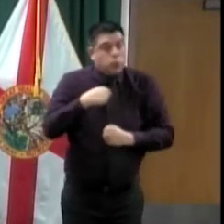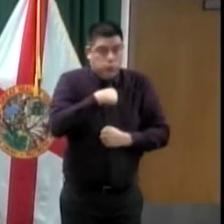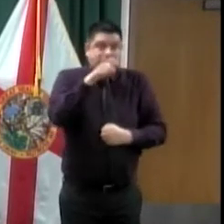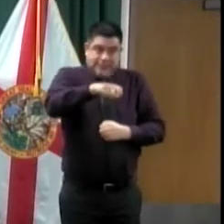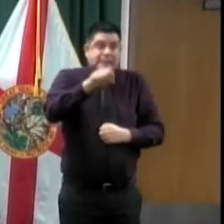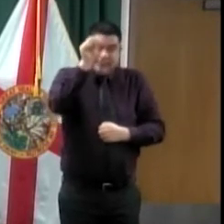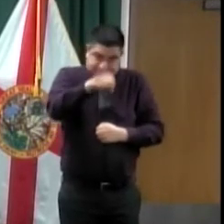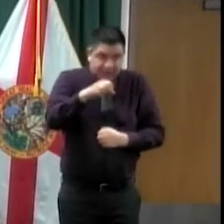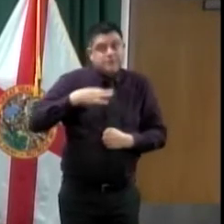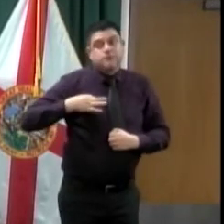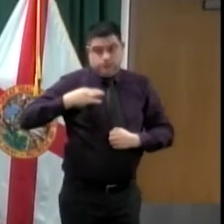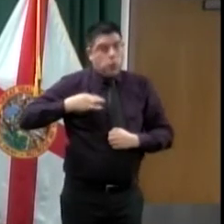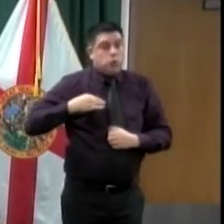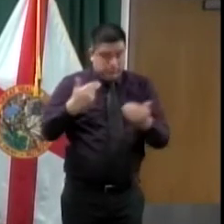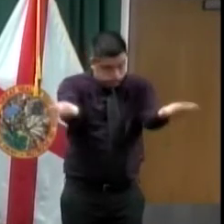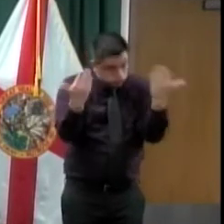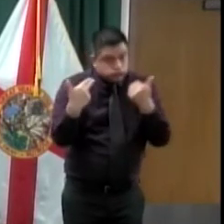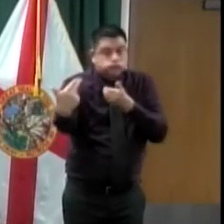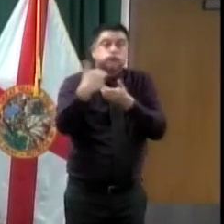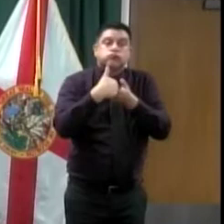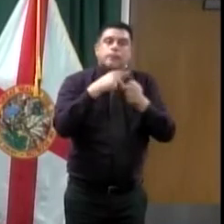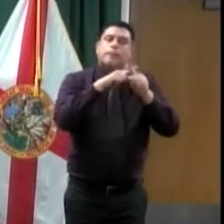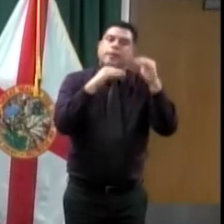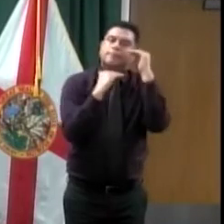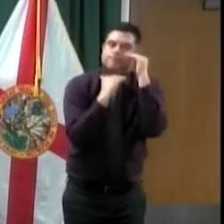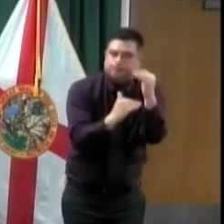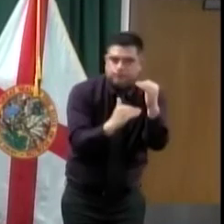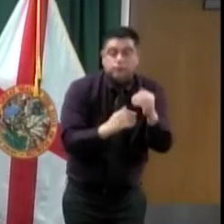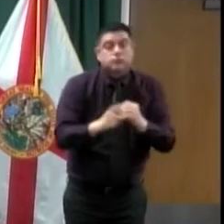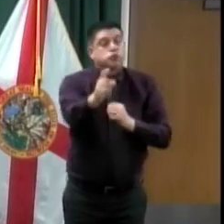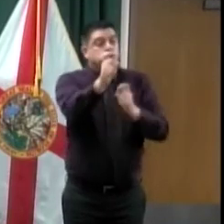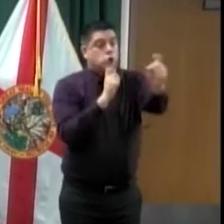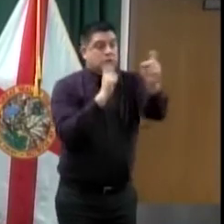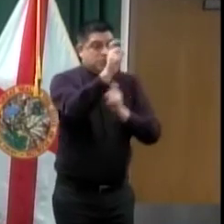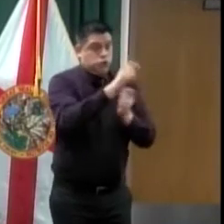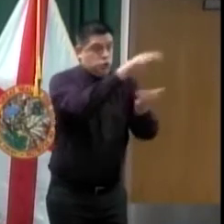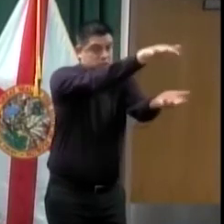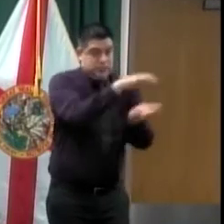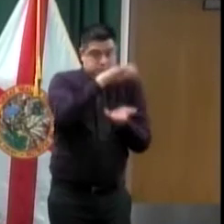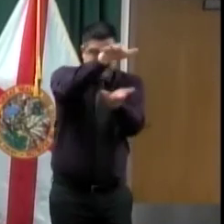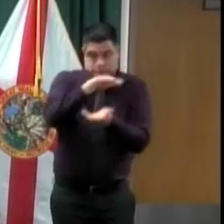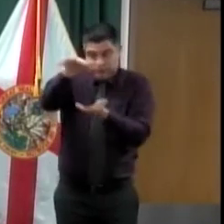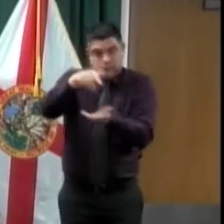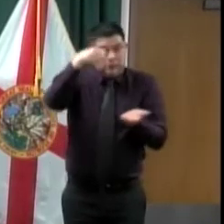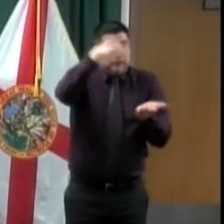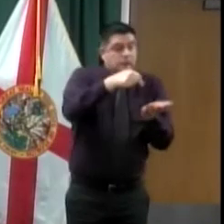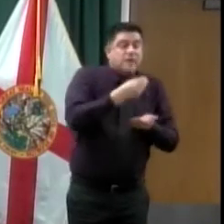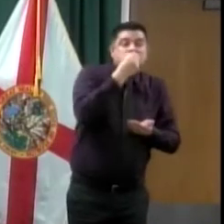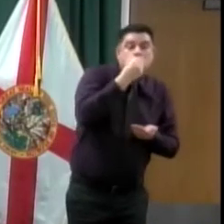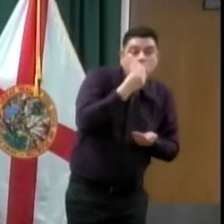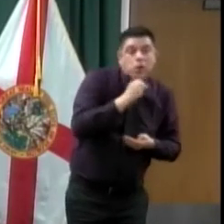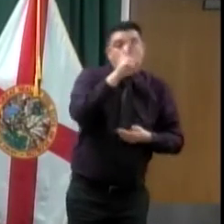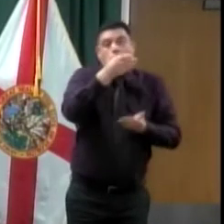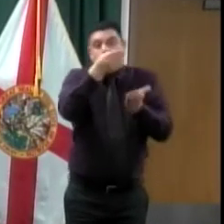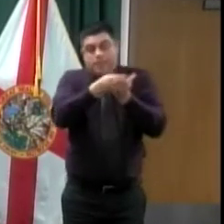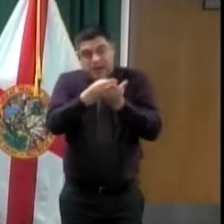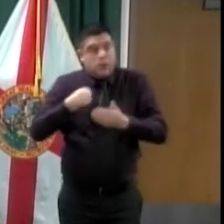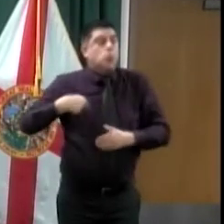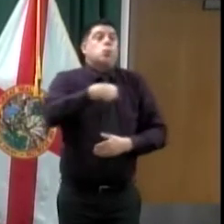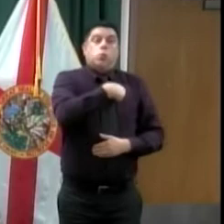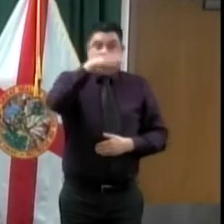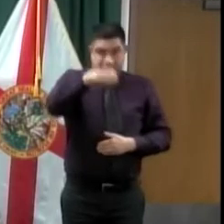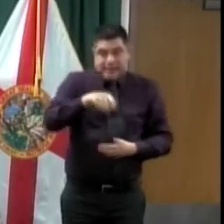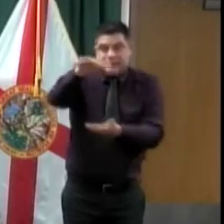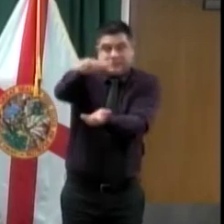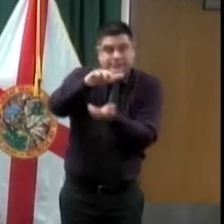keep up with demand. And we also pick up large donations from local businesses. Thank you so